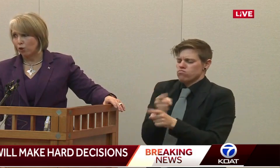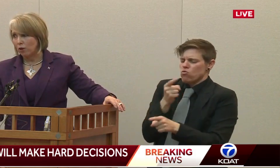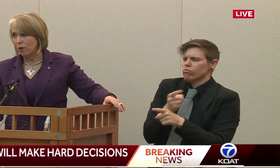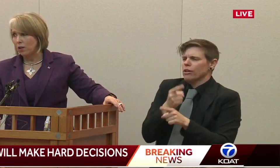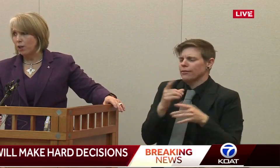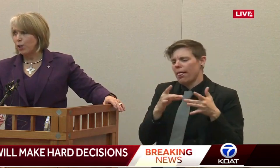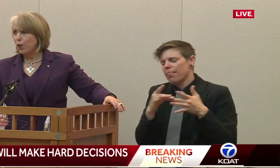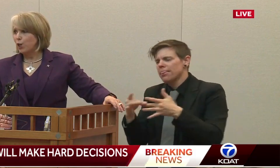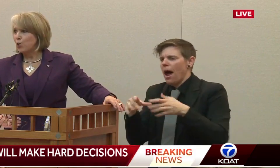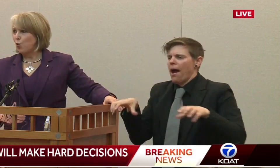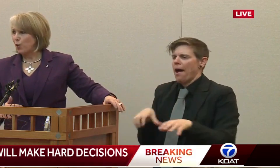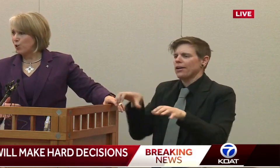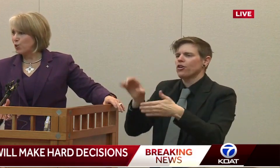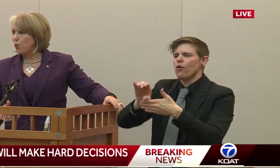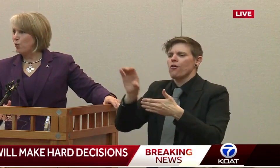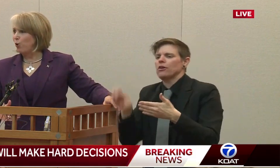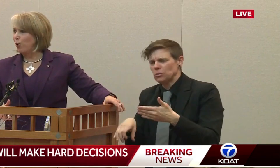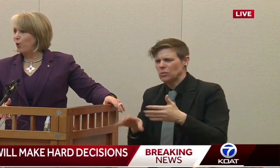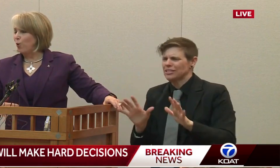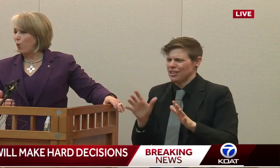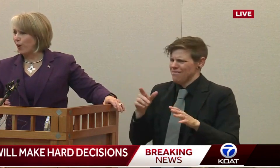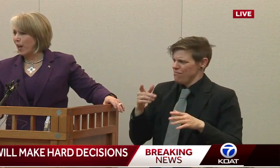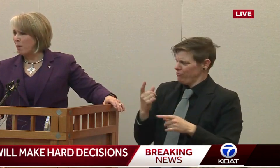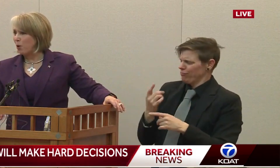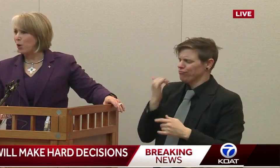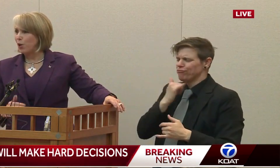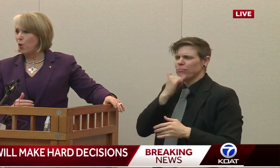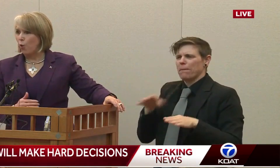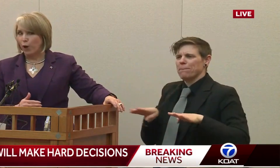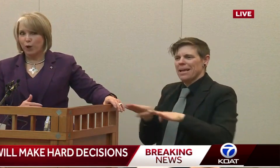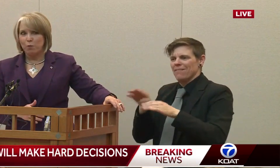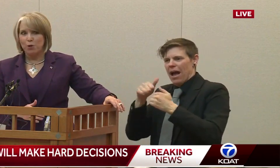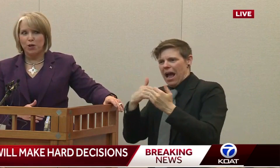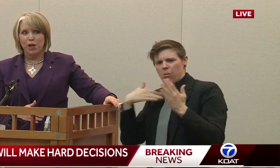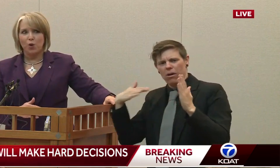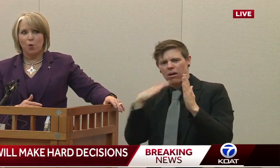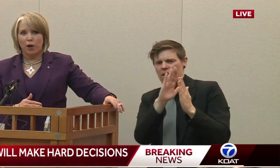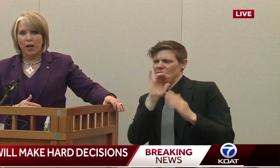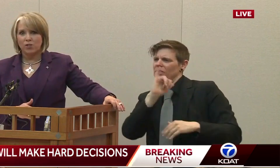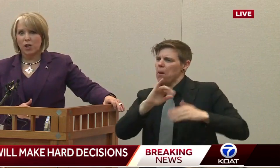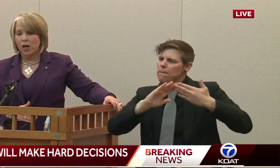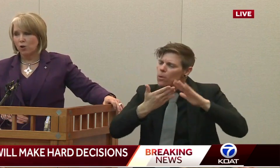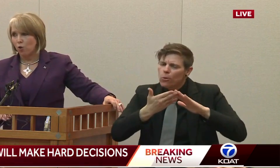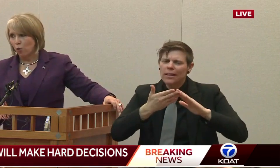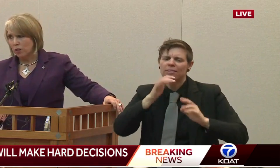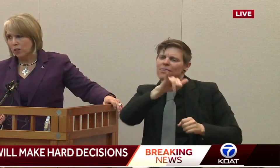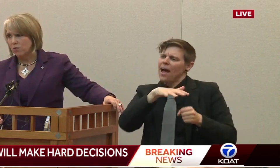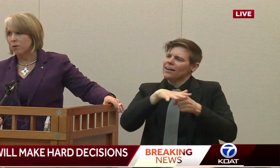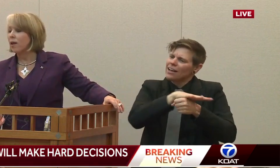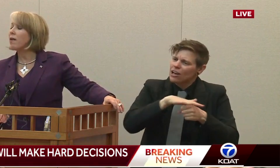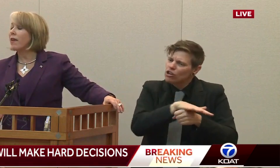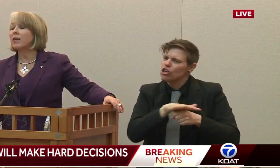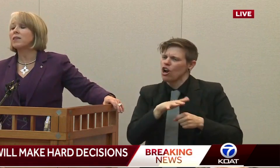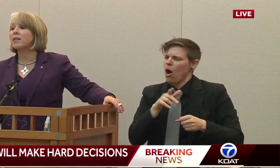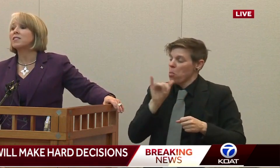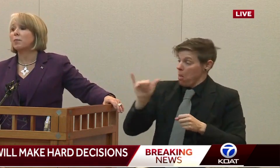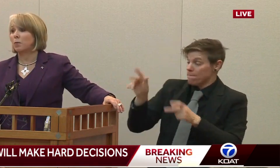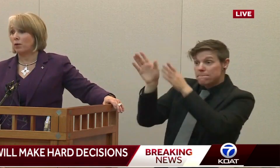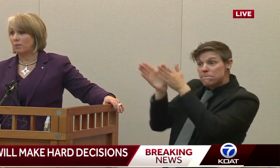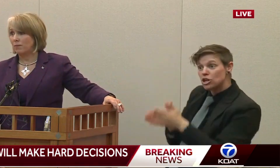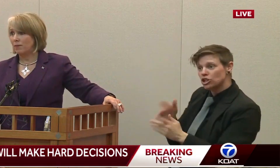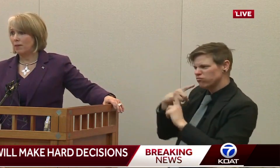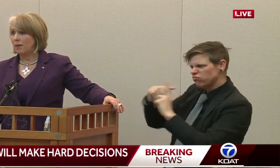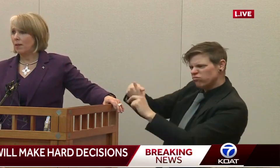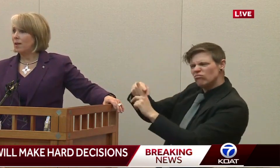behavior towards a school or a neighborhood or a community or an educator or a student. That is